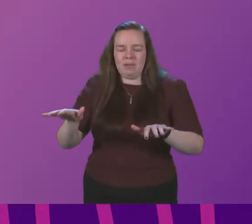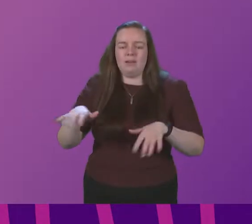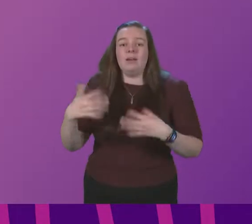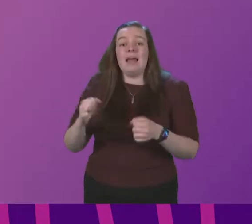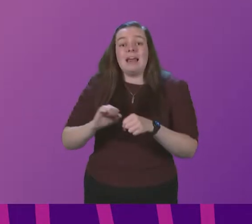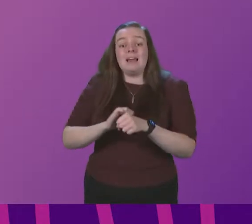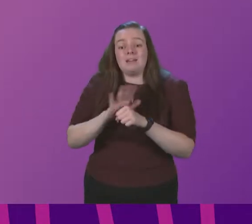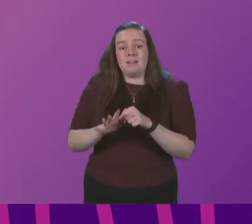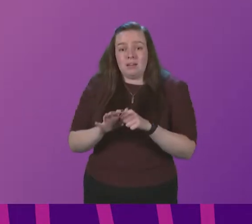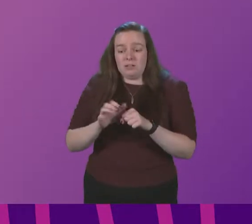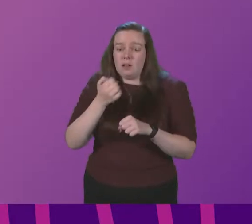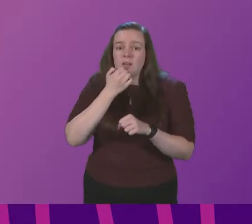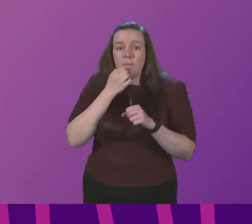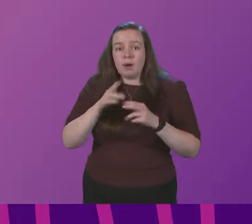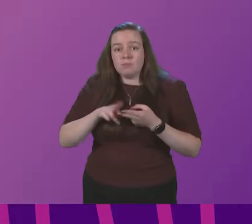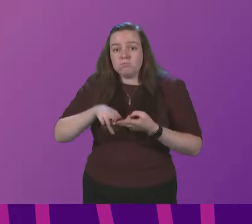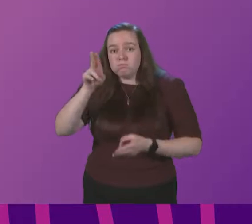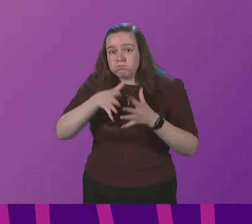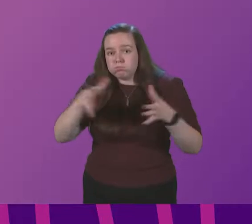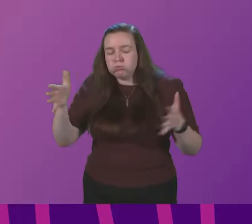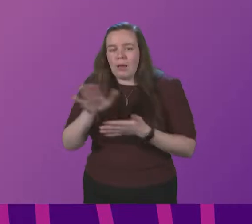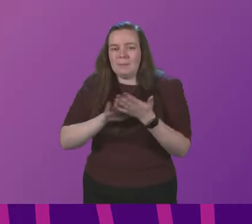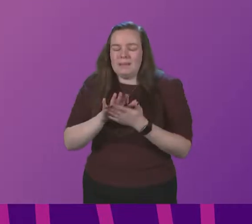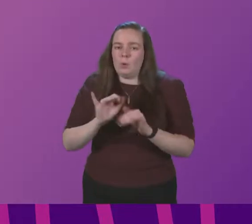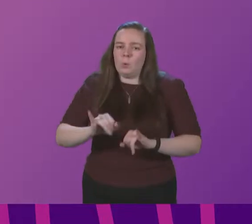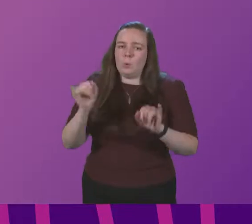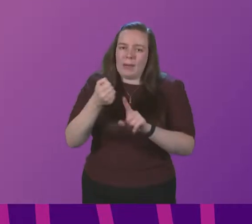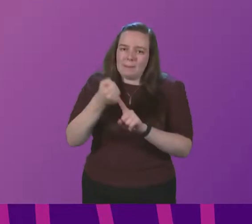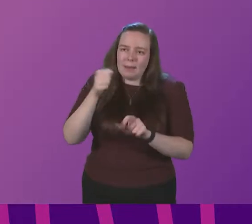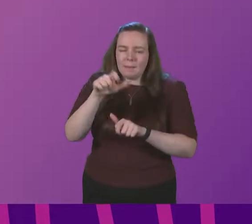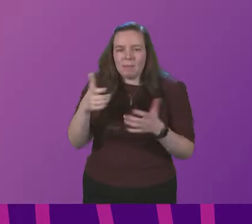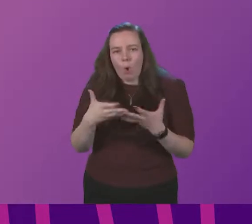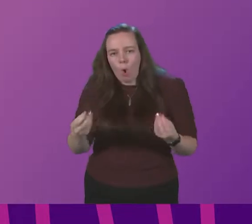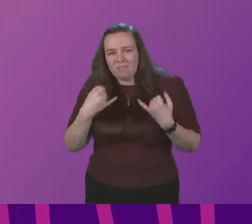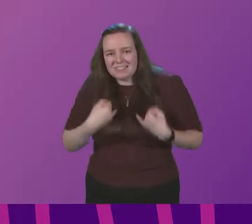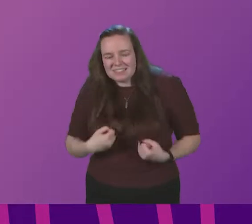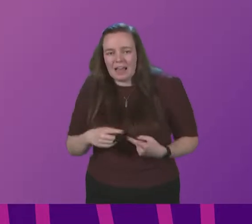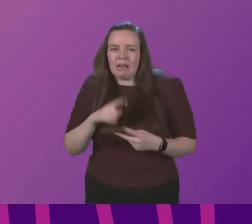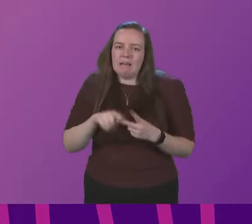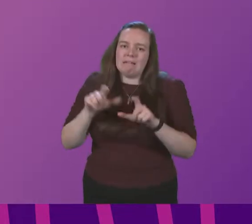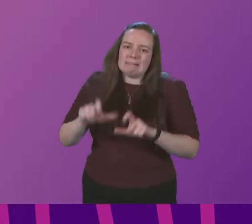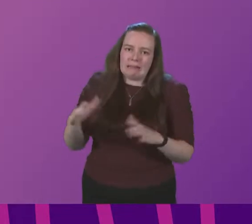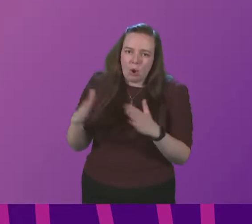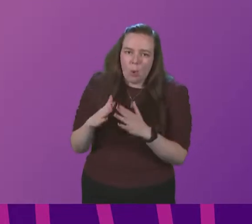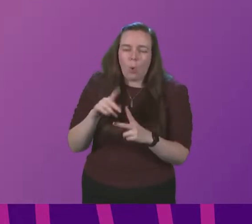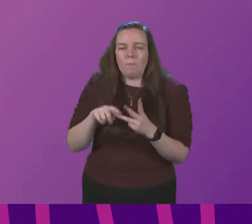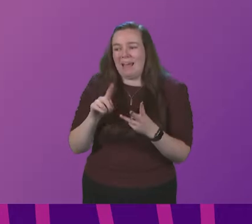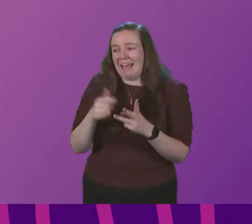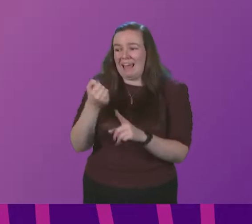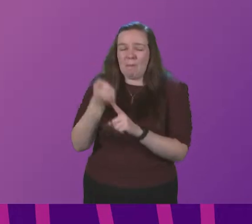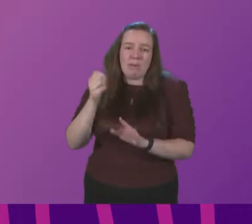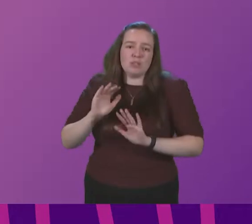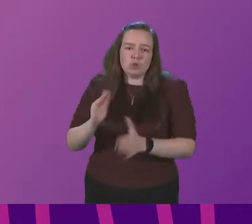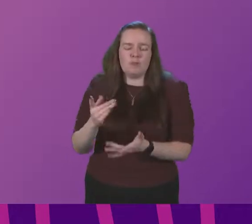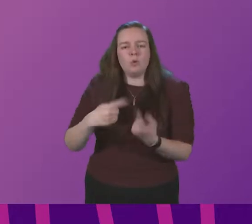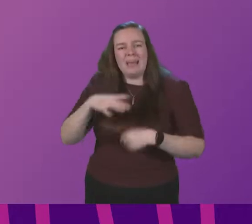cases go up then we see a bigger impact in people being off sick having to isolate and an inevitable impact on services so we